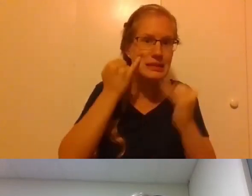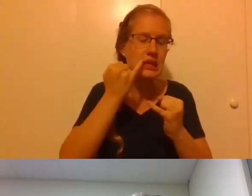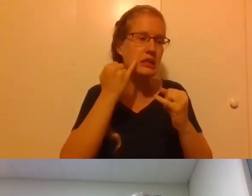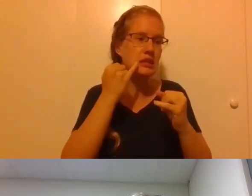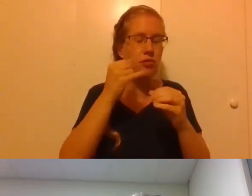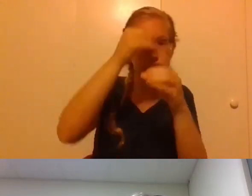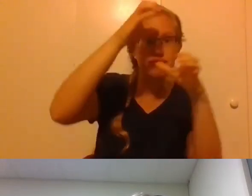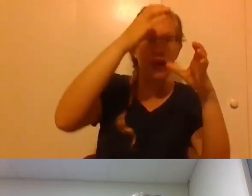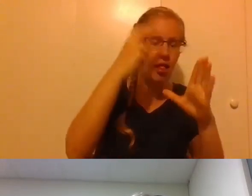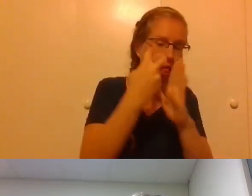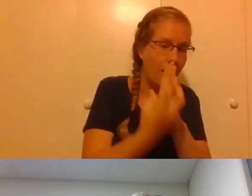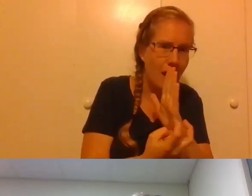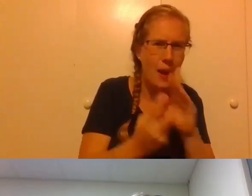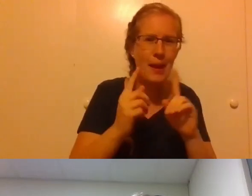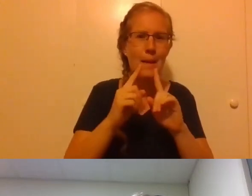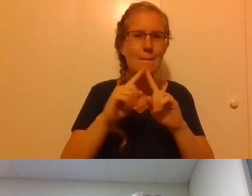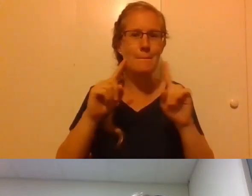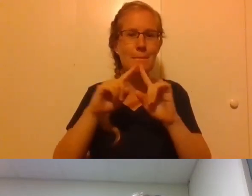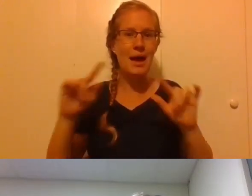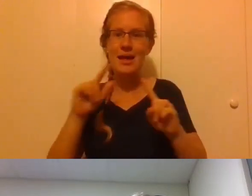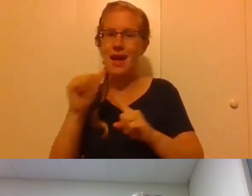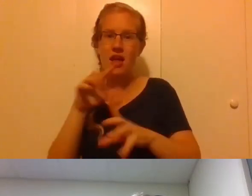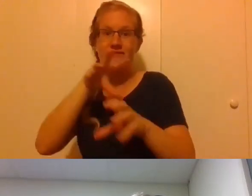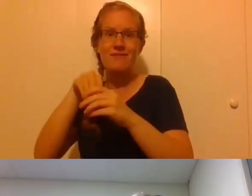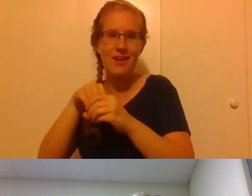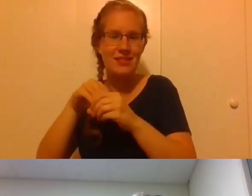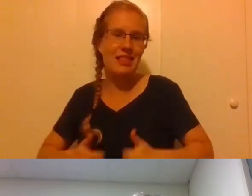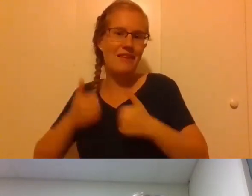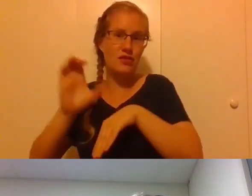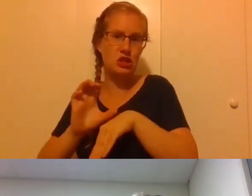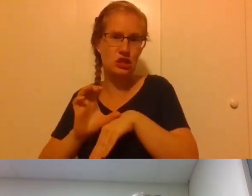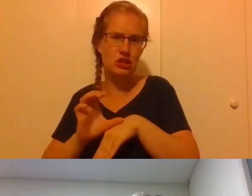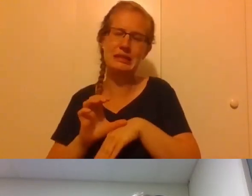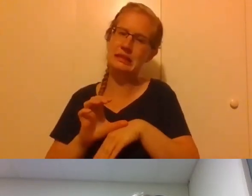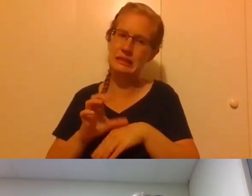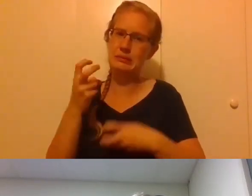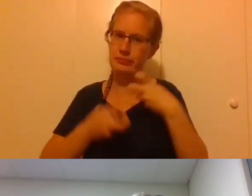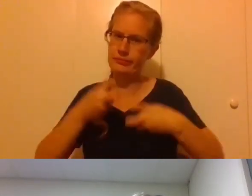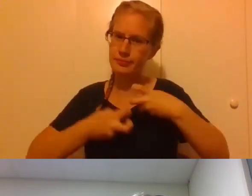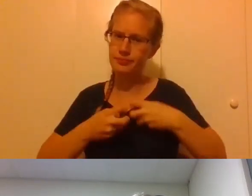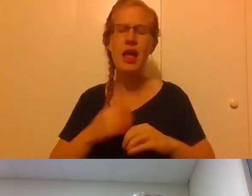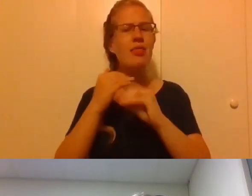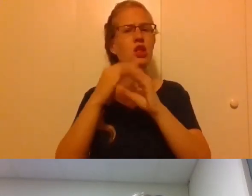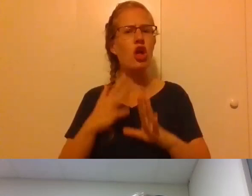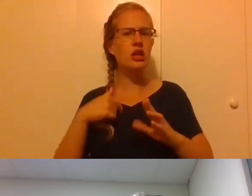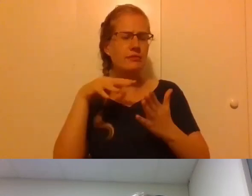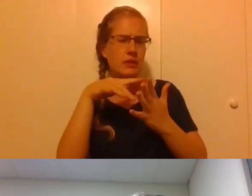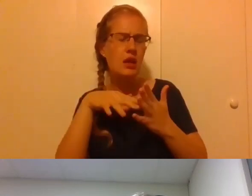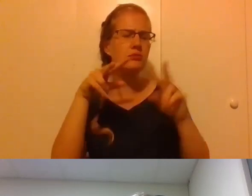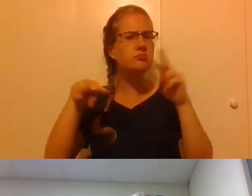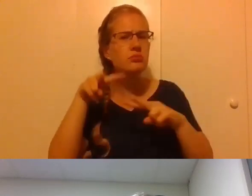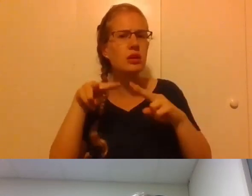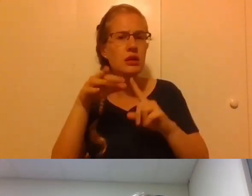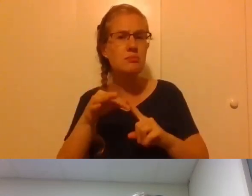ideas, but not engaged in the life of the church. And I think the theologians that I have followed and have